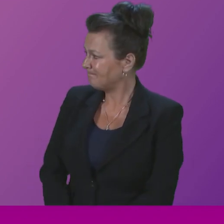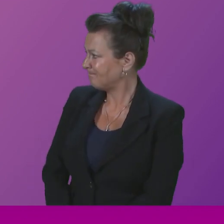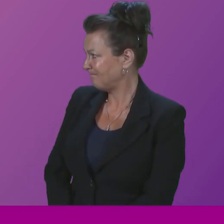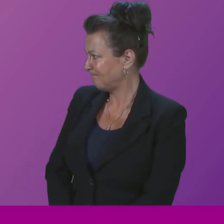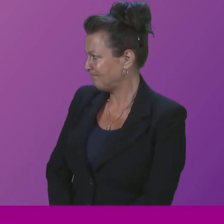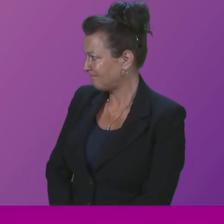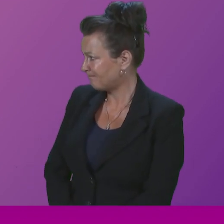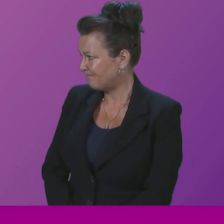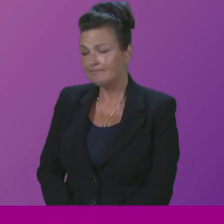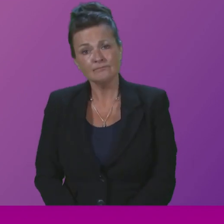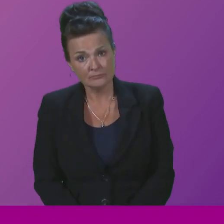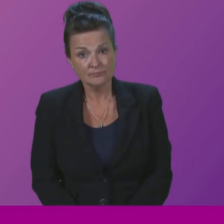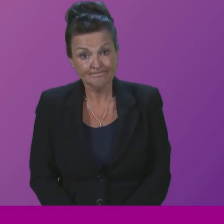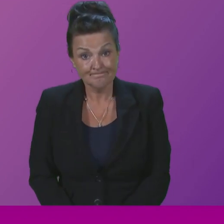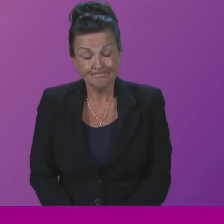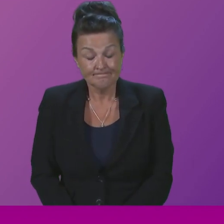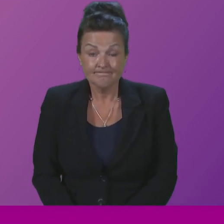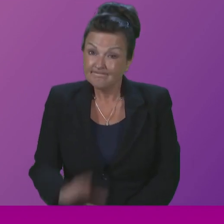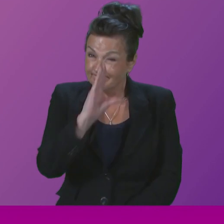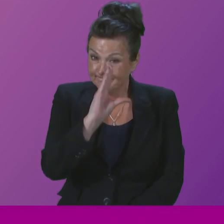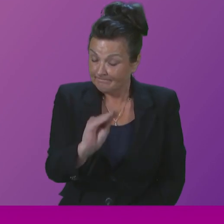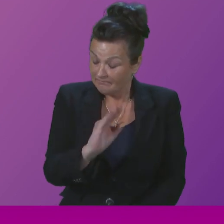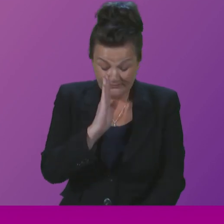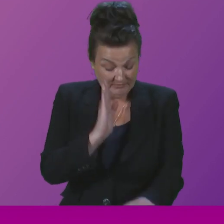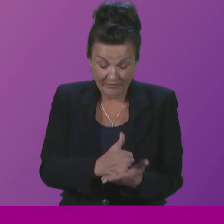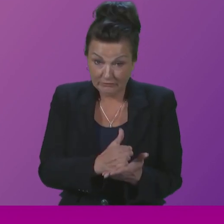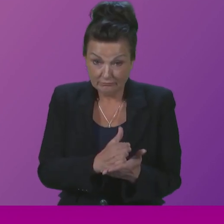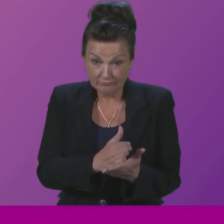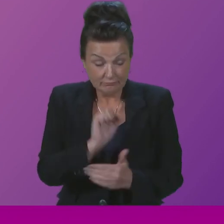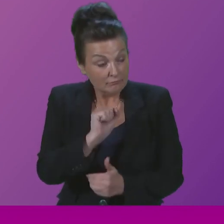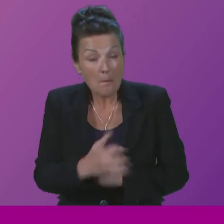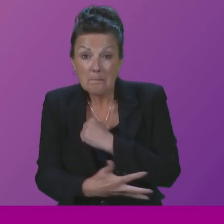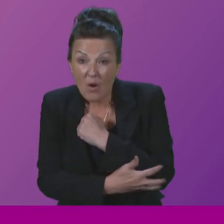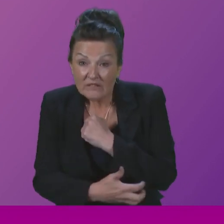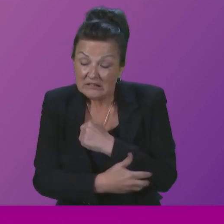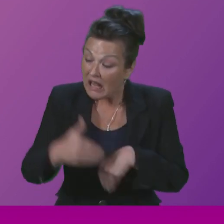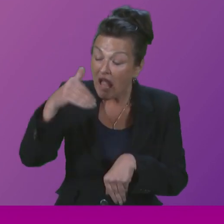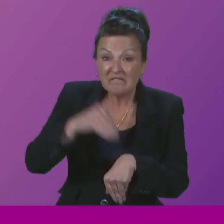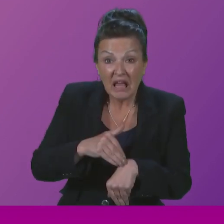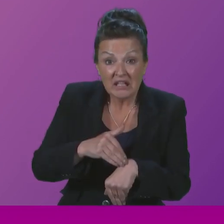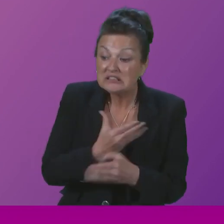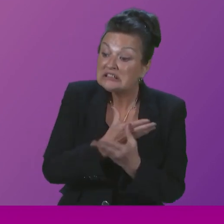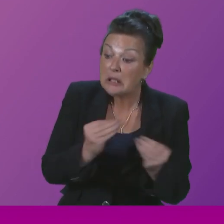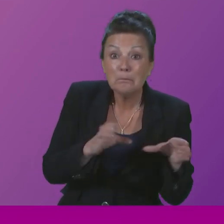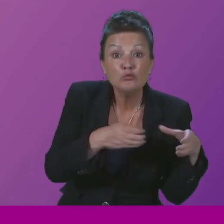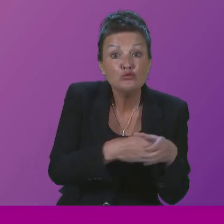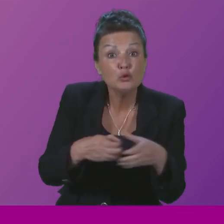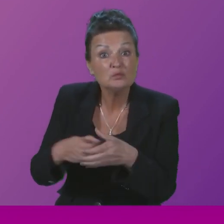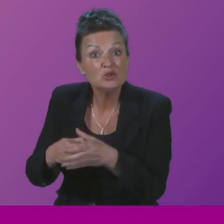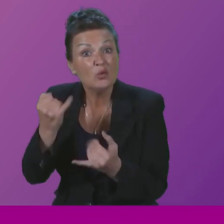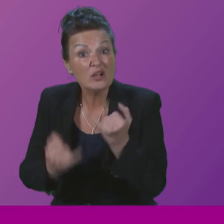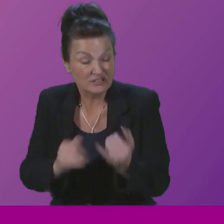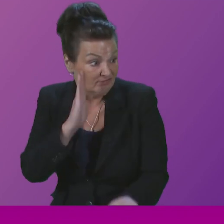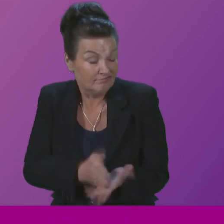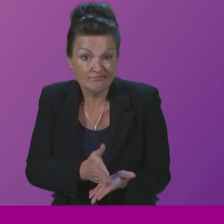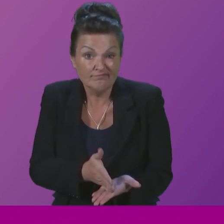Well, firstly, it is the case that poverty impacts disproportionately on certain groups in our society, and that undoubtedly includes disabled